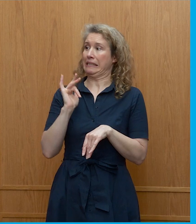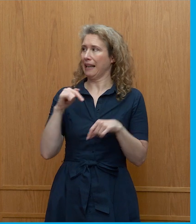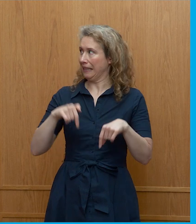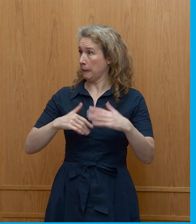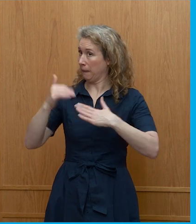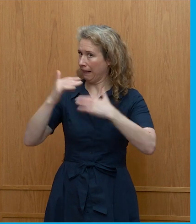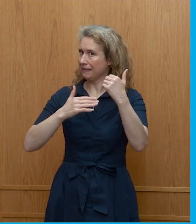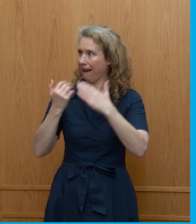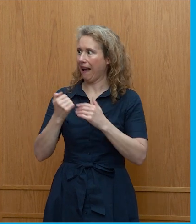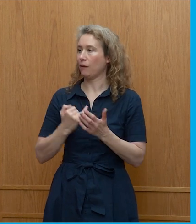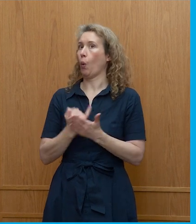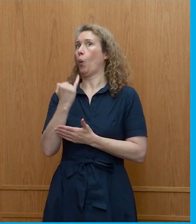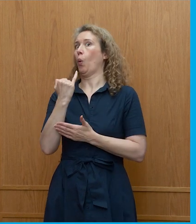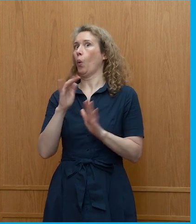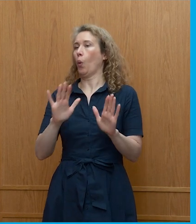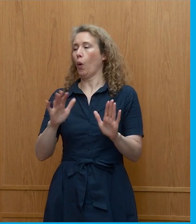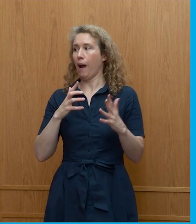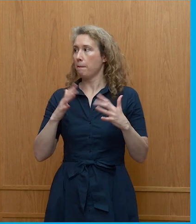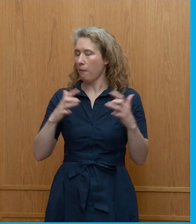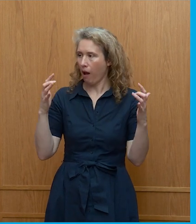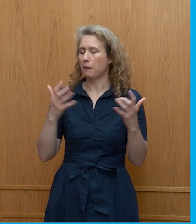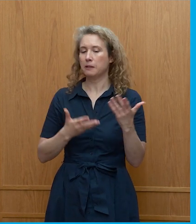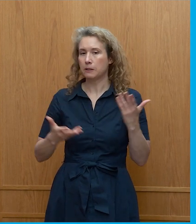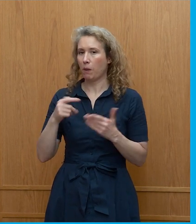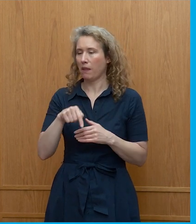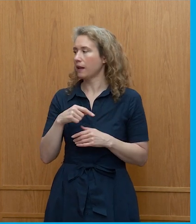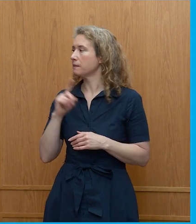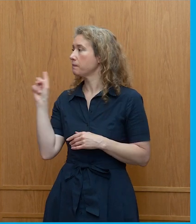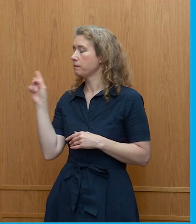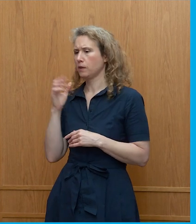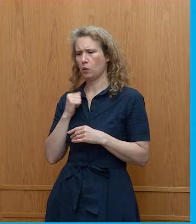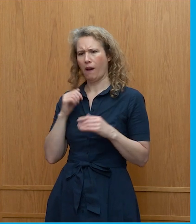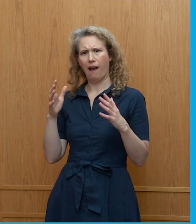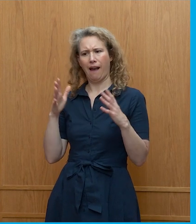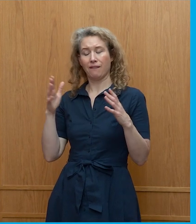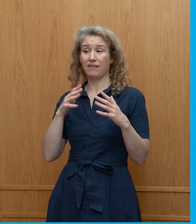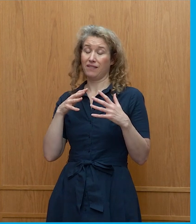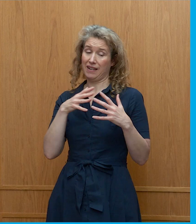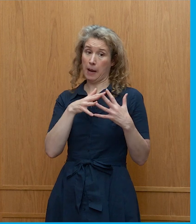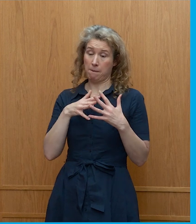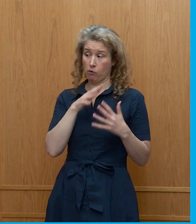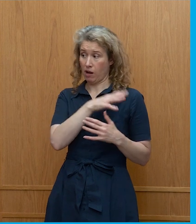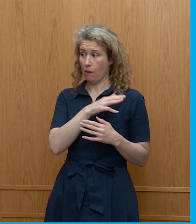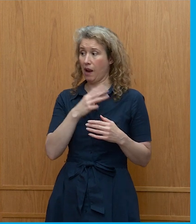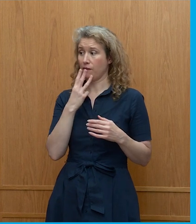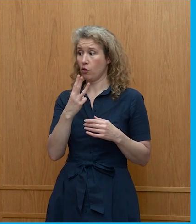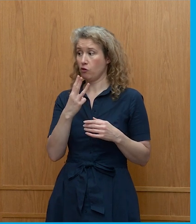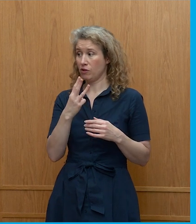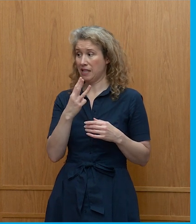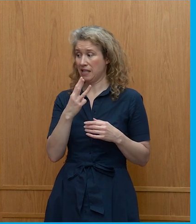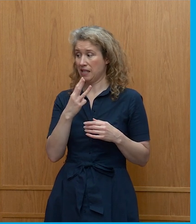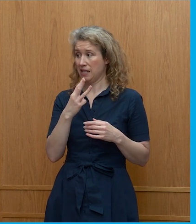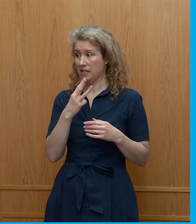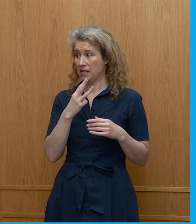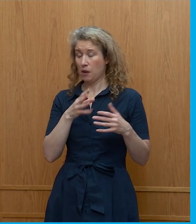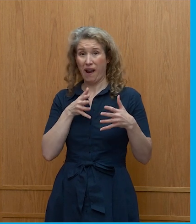building and when Parliament sits. So thanks for raising that.-mile island in the U.S., and I think the American left is really sort